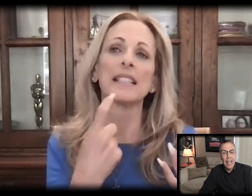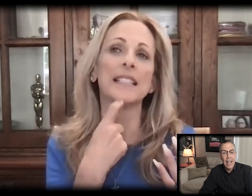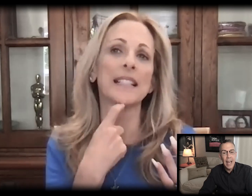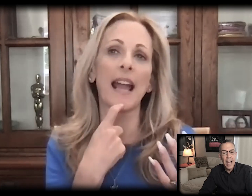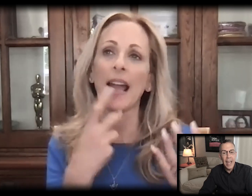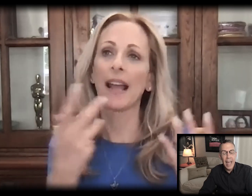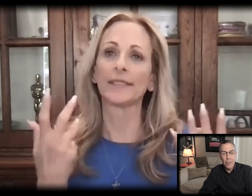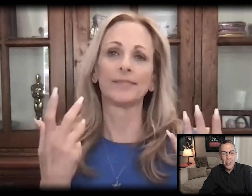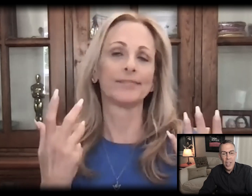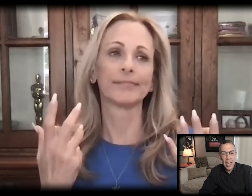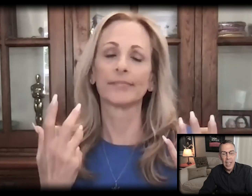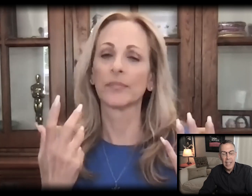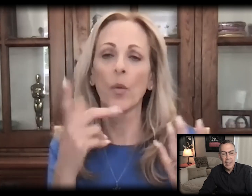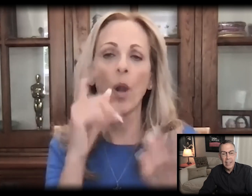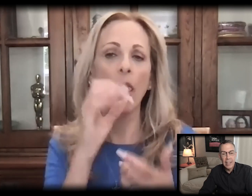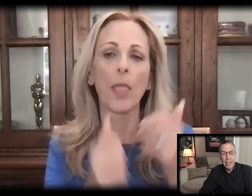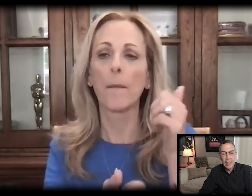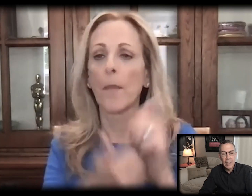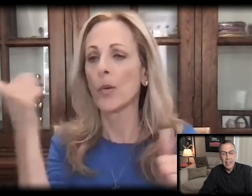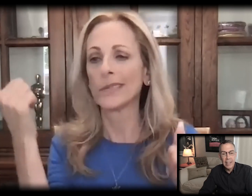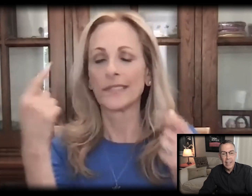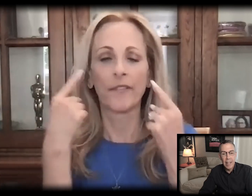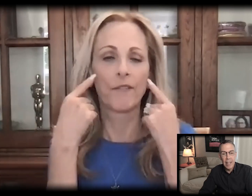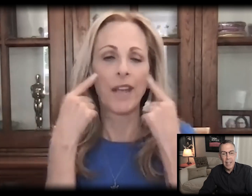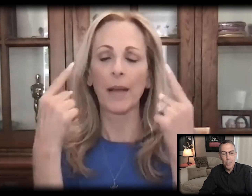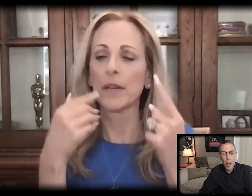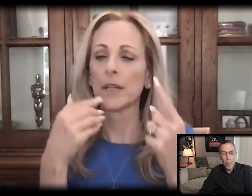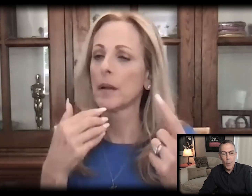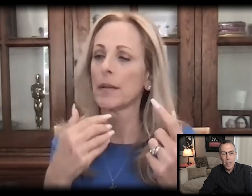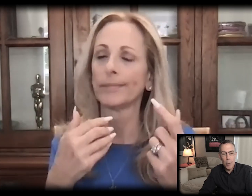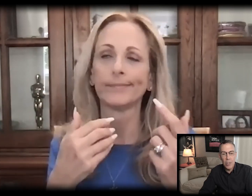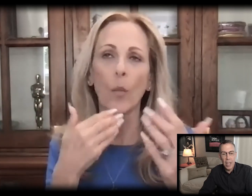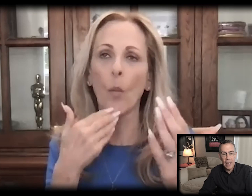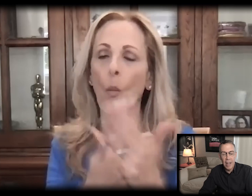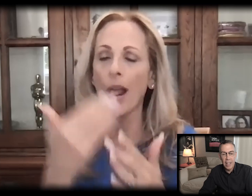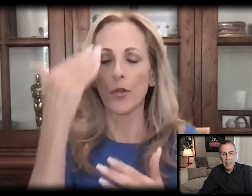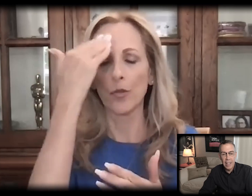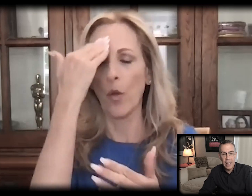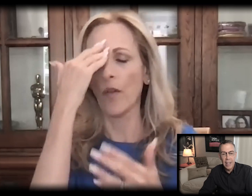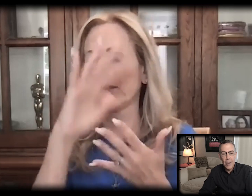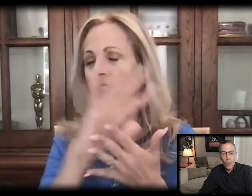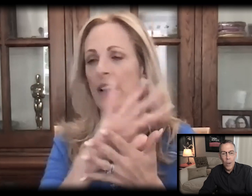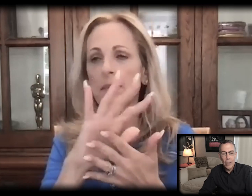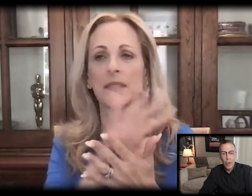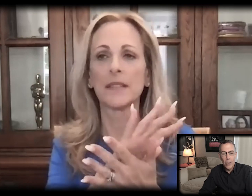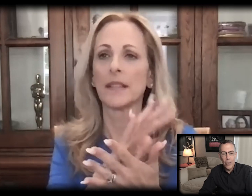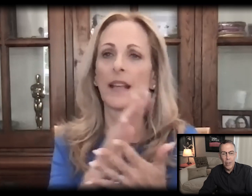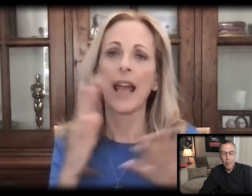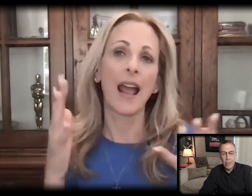I have to say that it's probably one of the most iconic, well-known films.